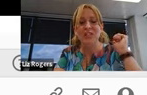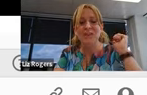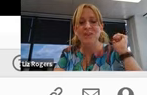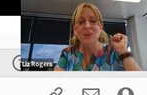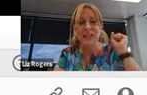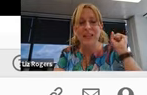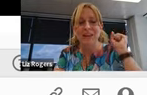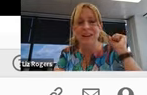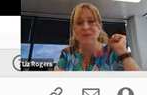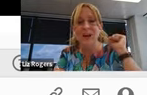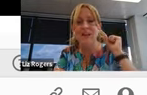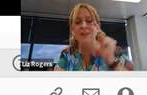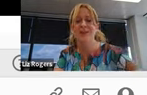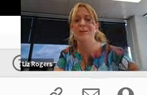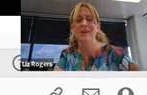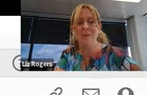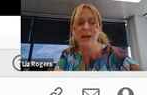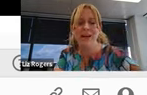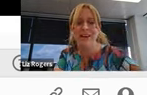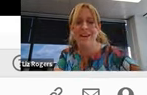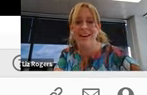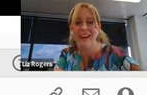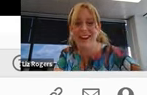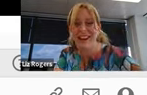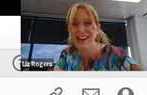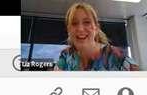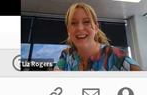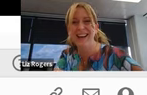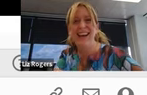Rachel Chisholm filling in for our lost dog dog. Where did he go?